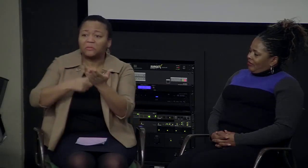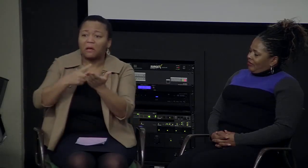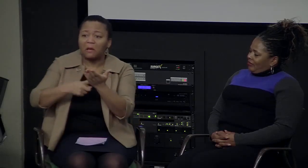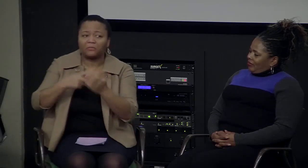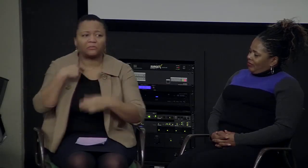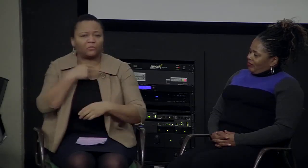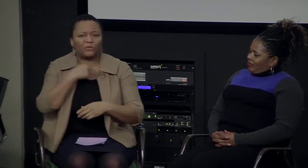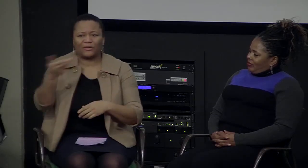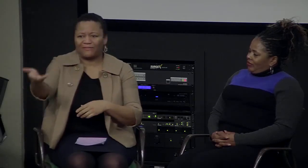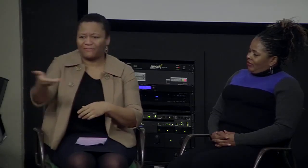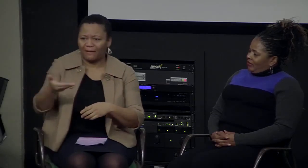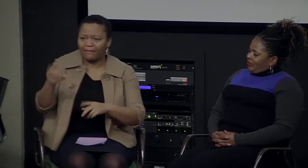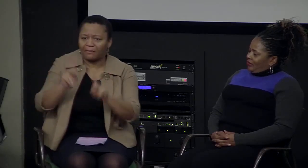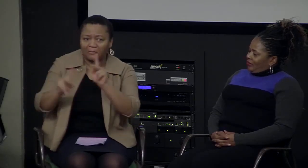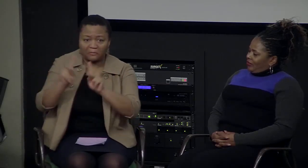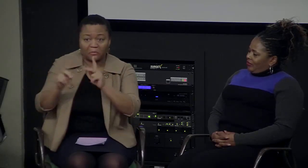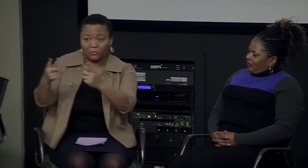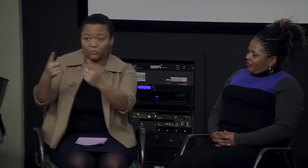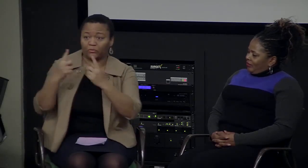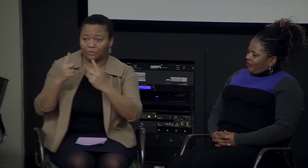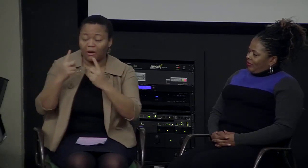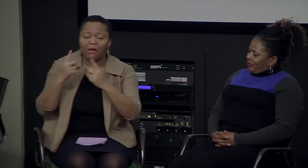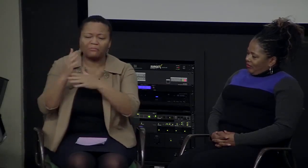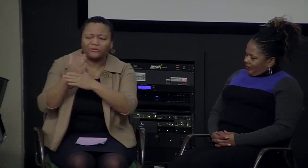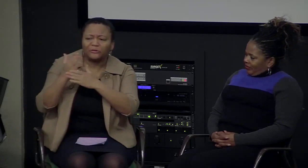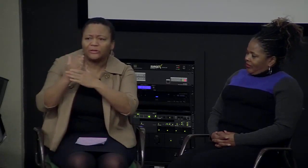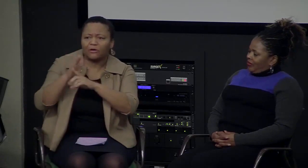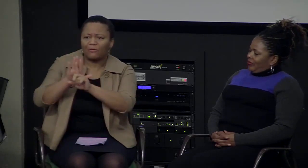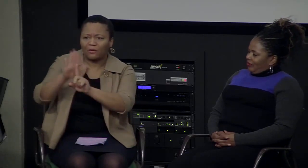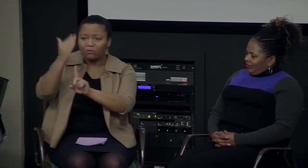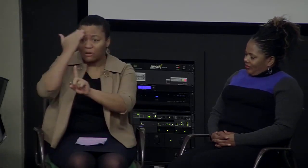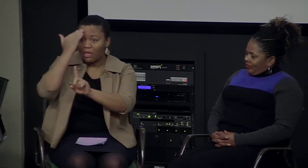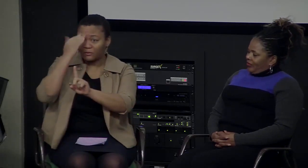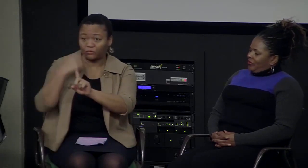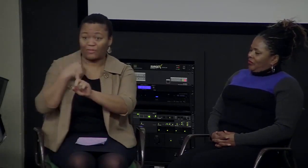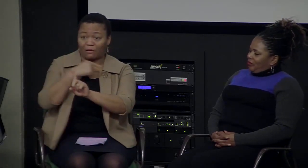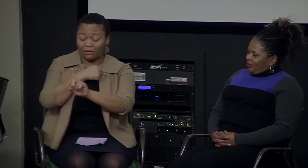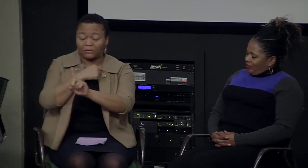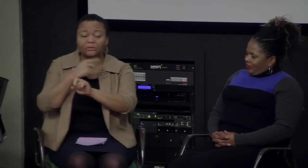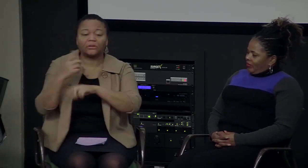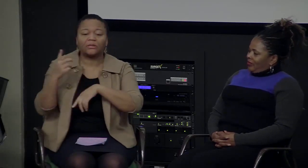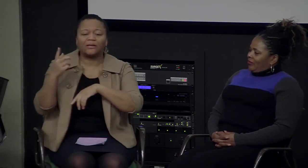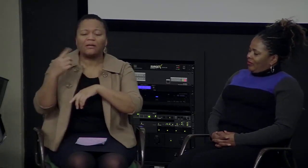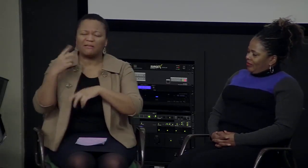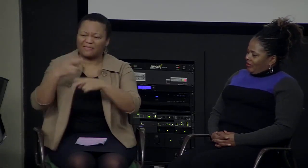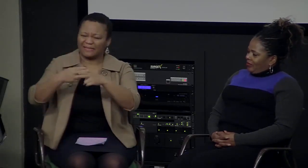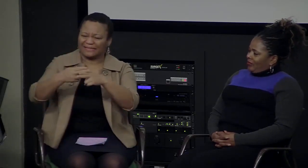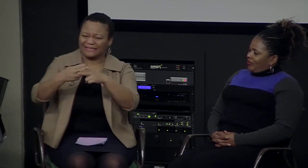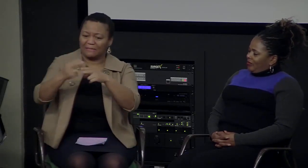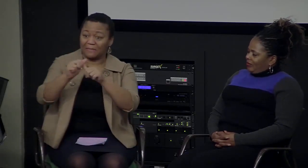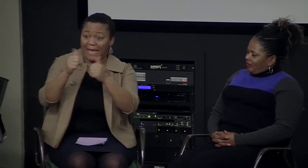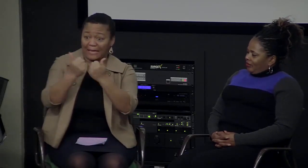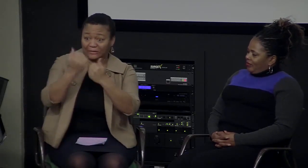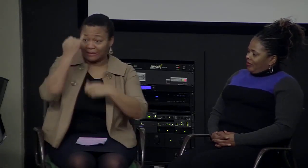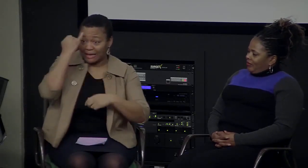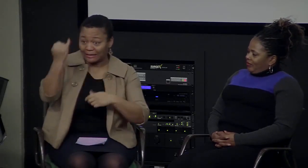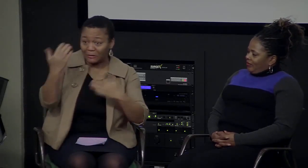or a temp agency. You might want to bring people in because of specific knowledge that they have on a temporary